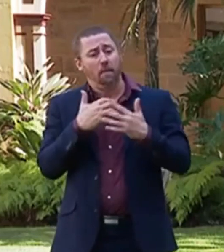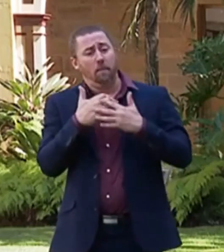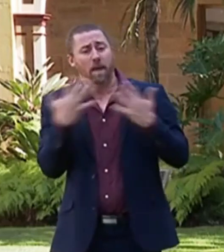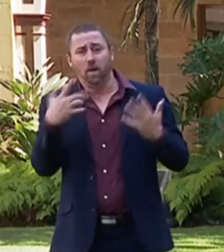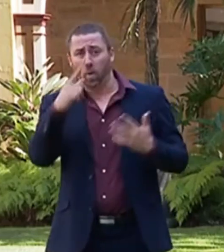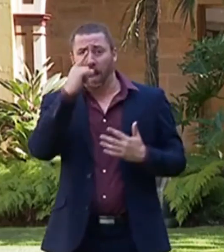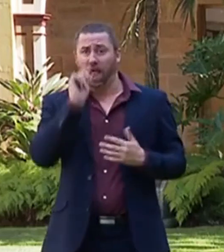outdoors.